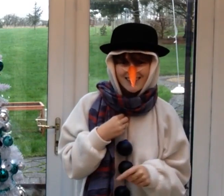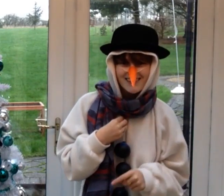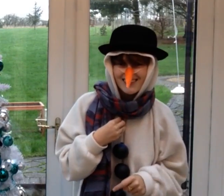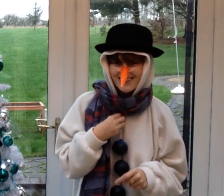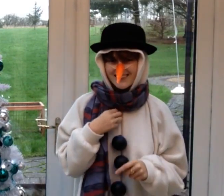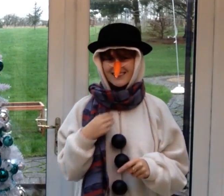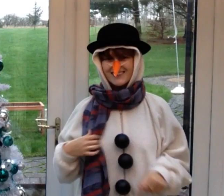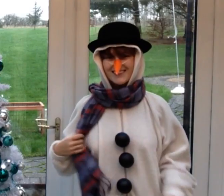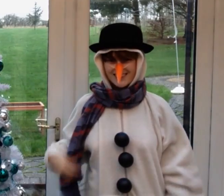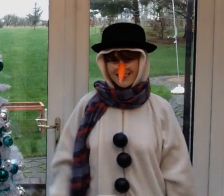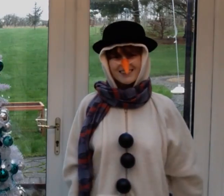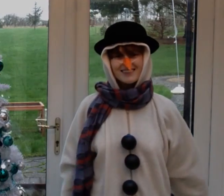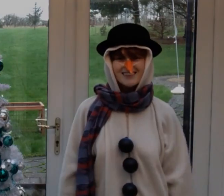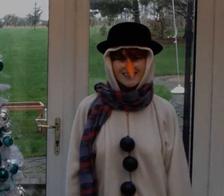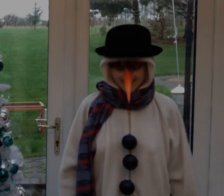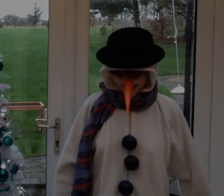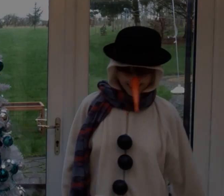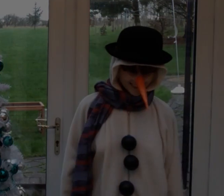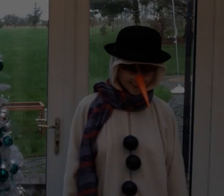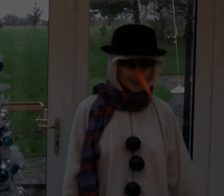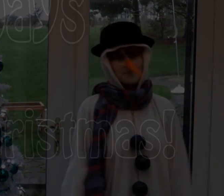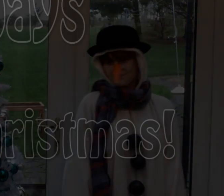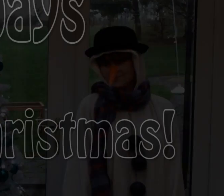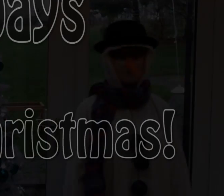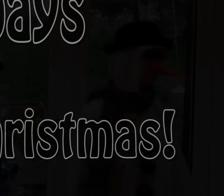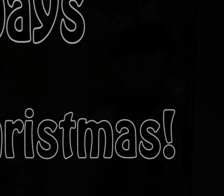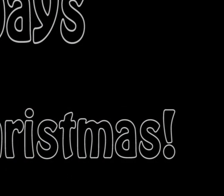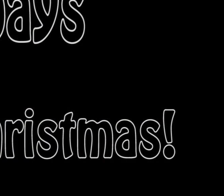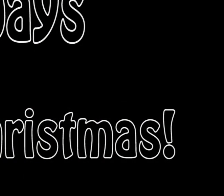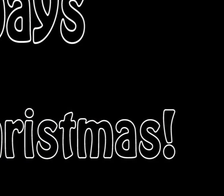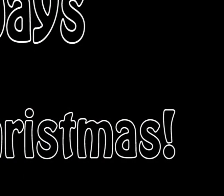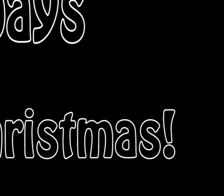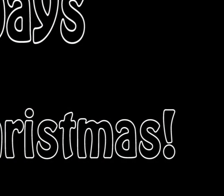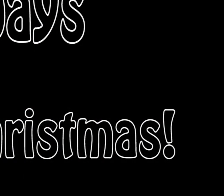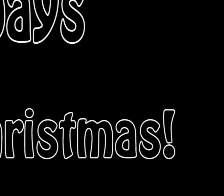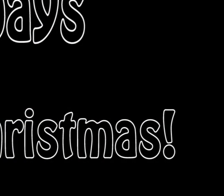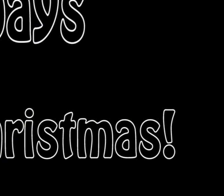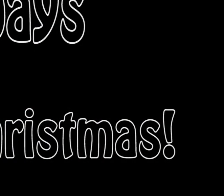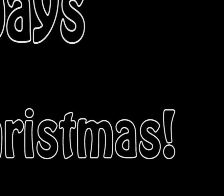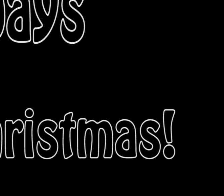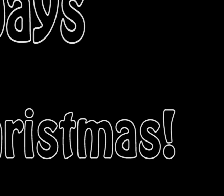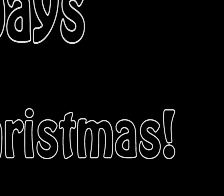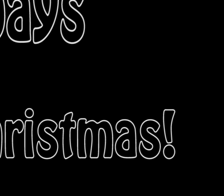So So We'll be right back.